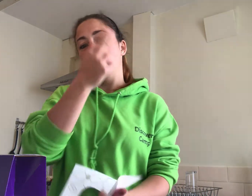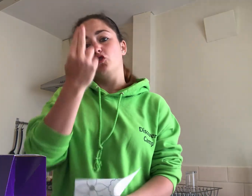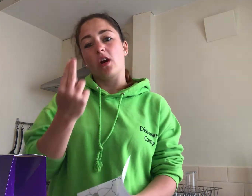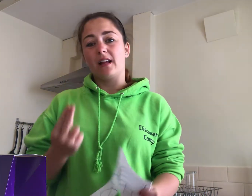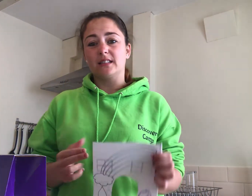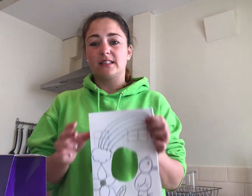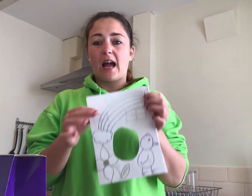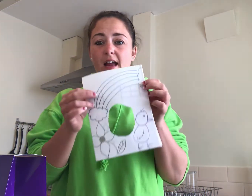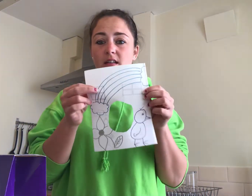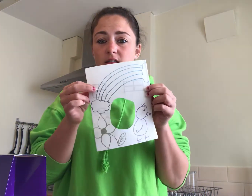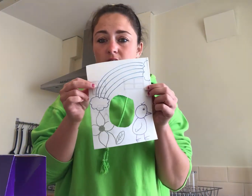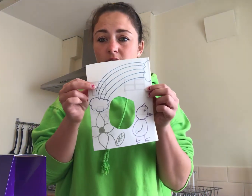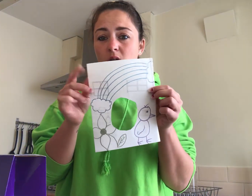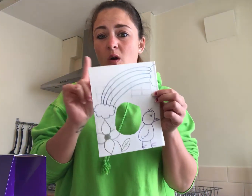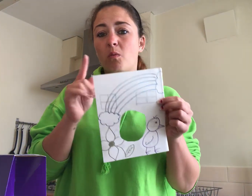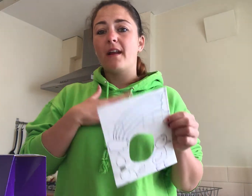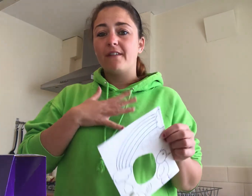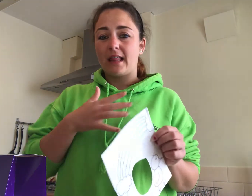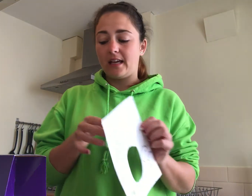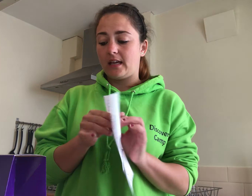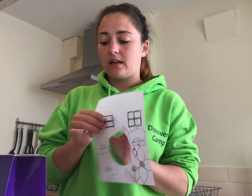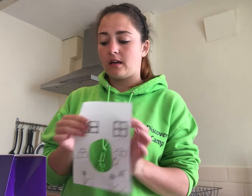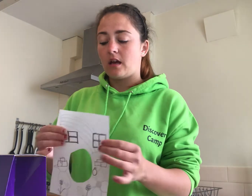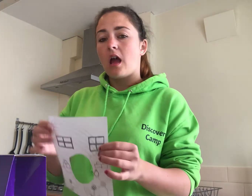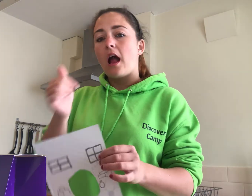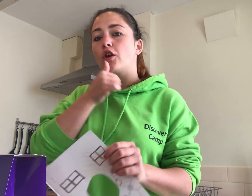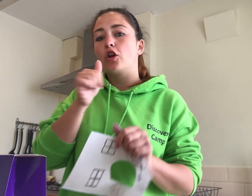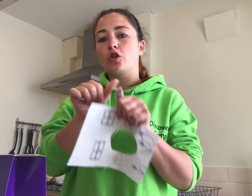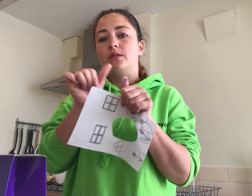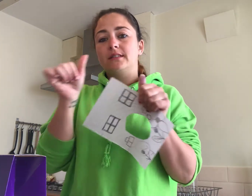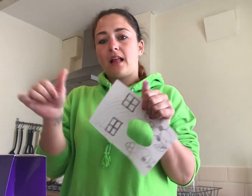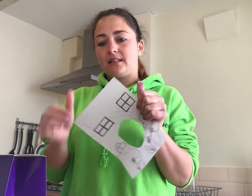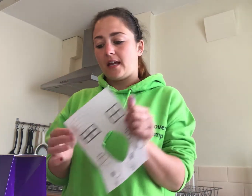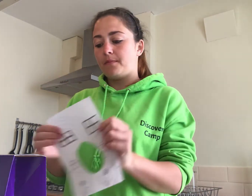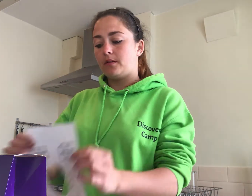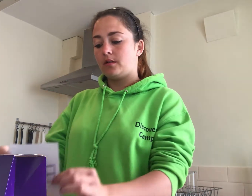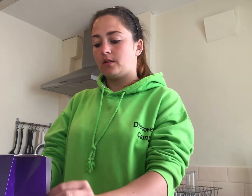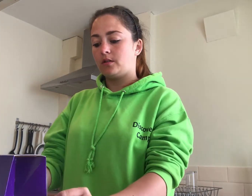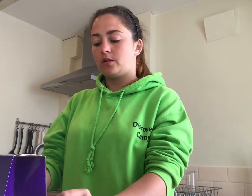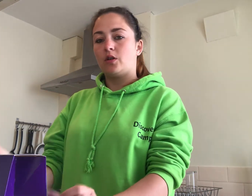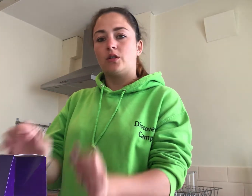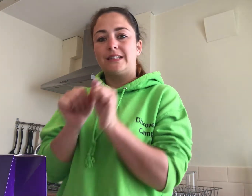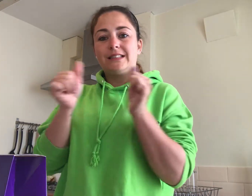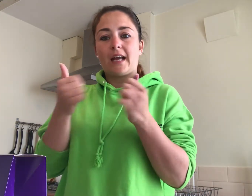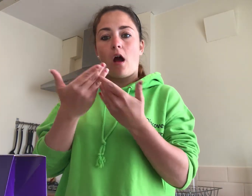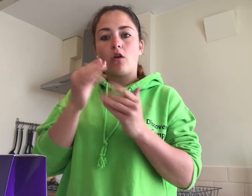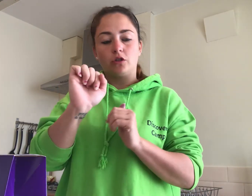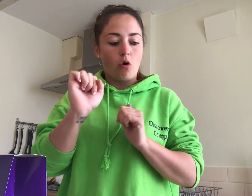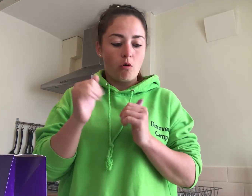can draw a little design whatever you like and you're gonna use cellar tape to stick it onto your